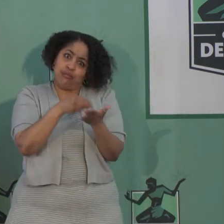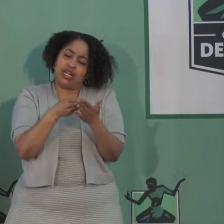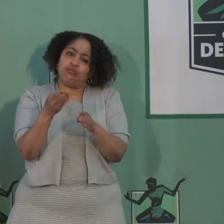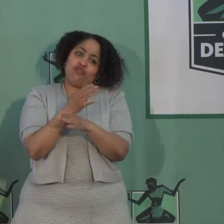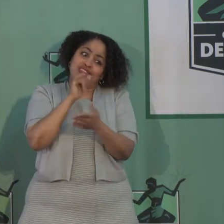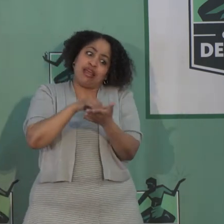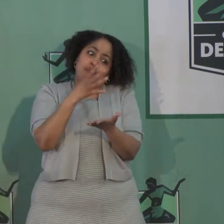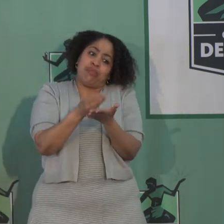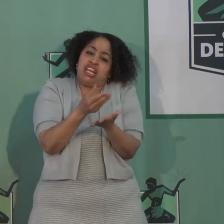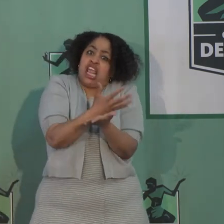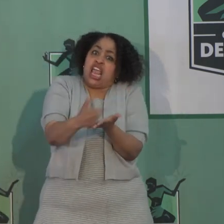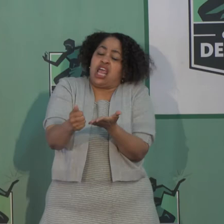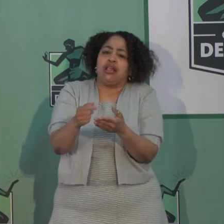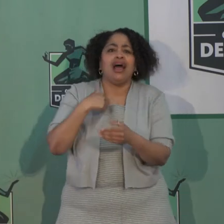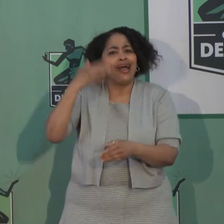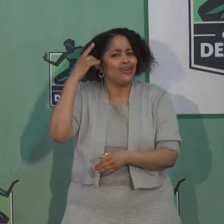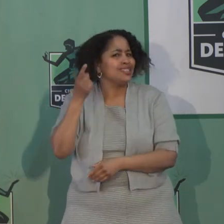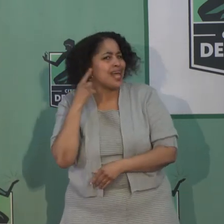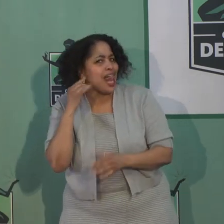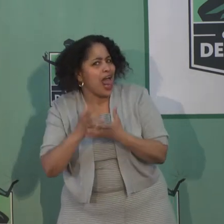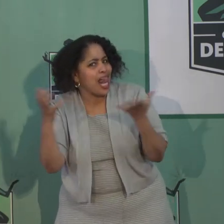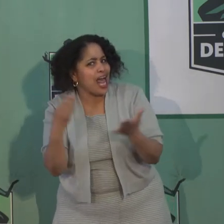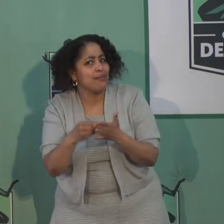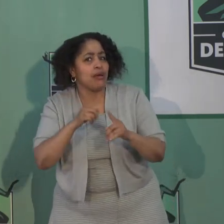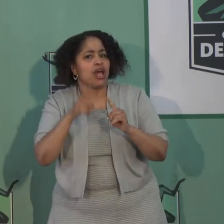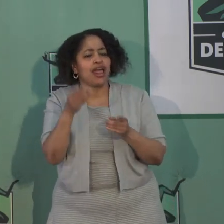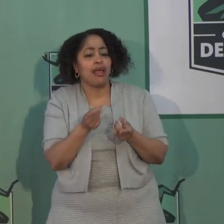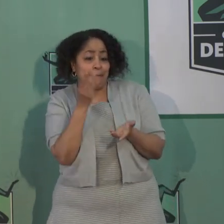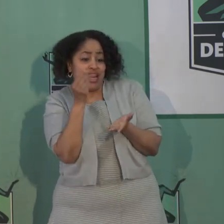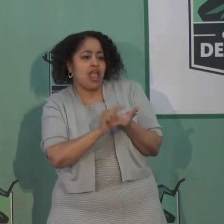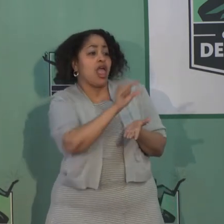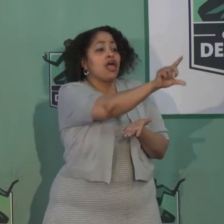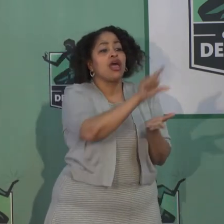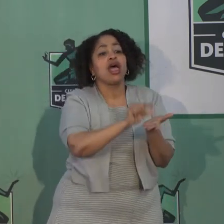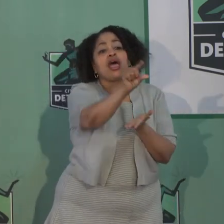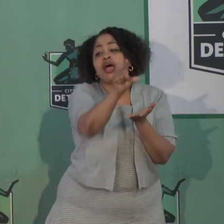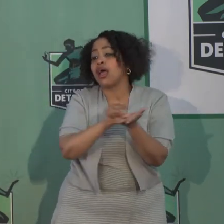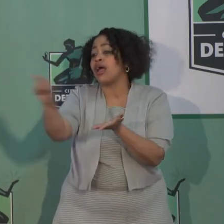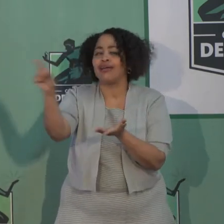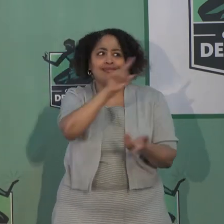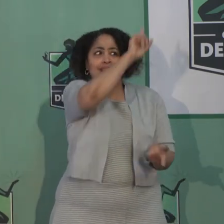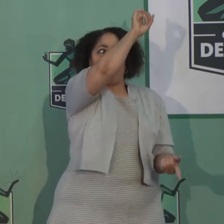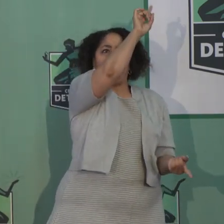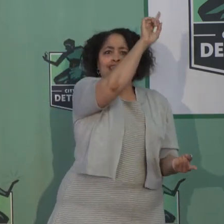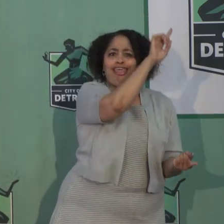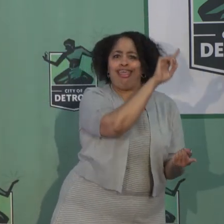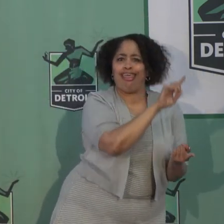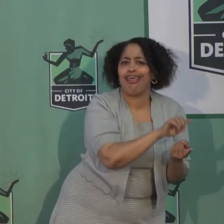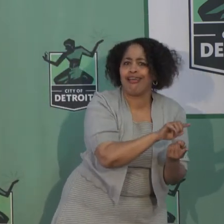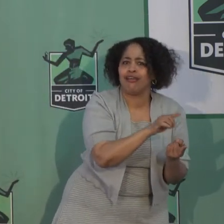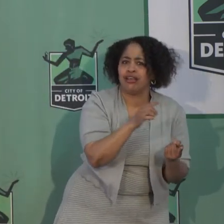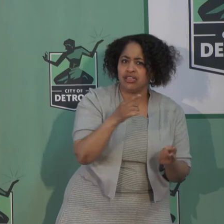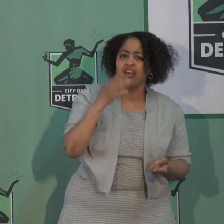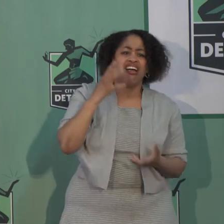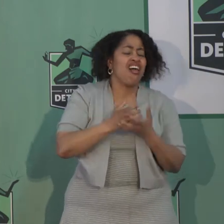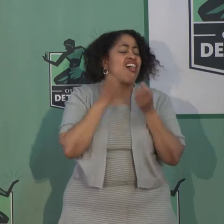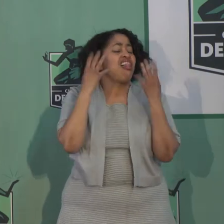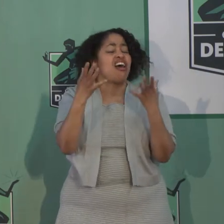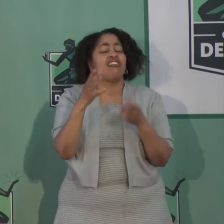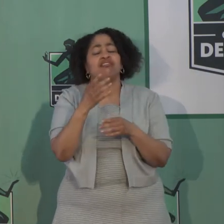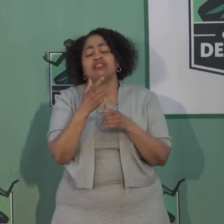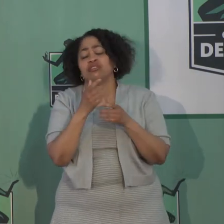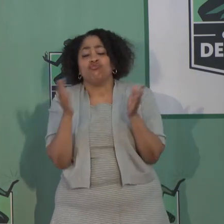sounds like a lot of money, but when you start to spread it over every small business in this country, there's going to be a lot of small businesses that are at the end of the line